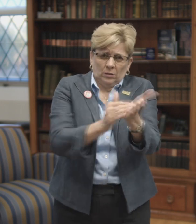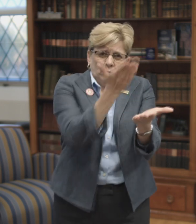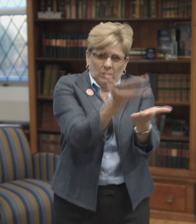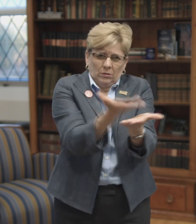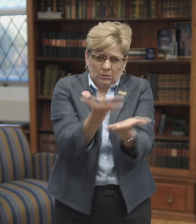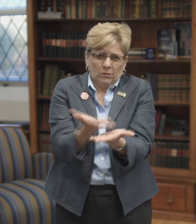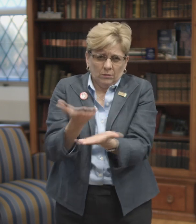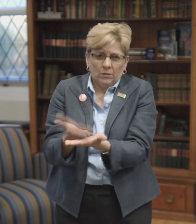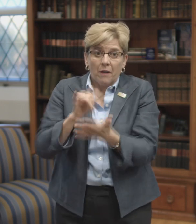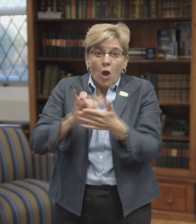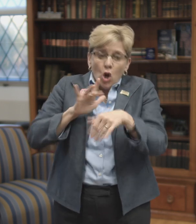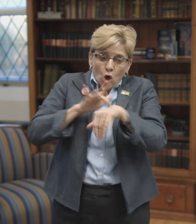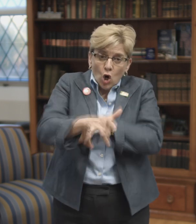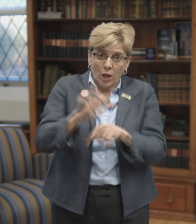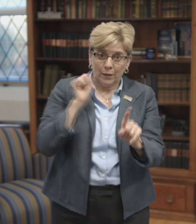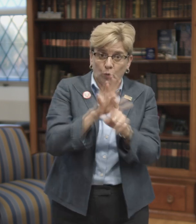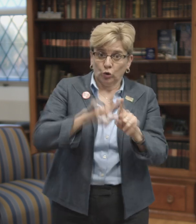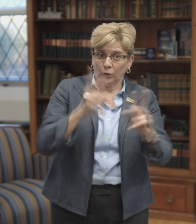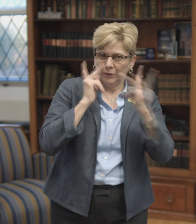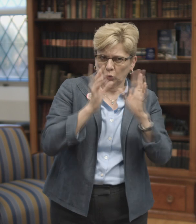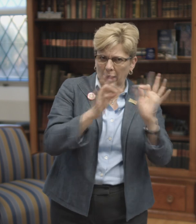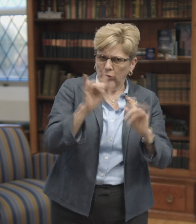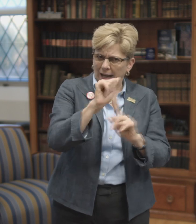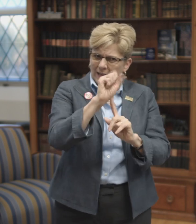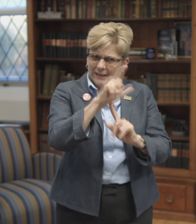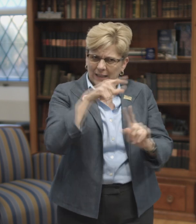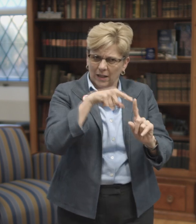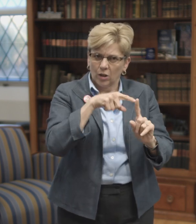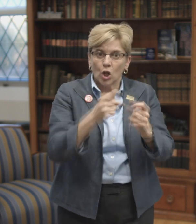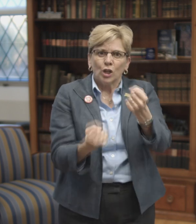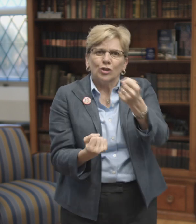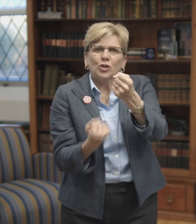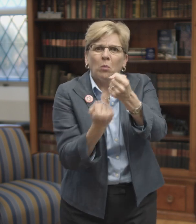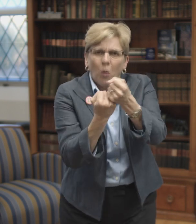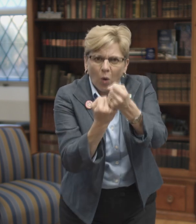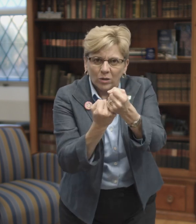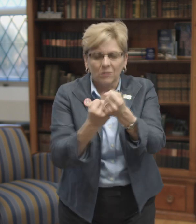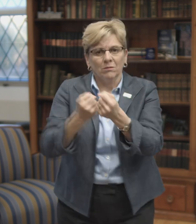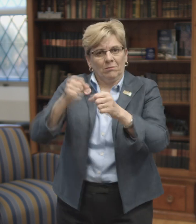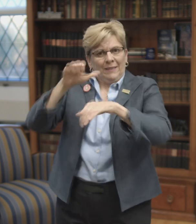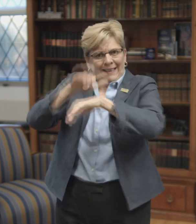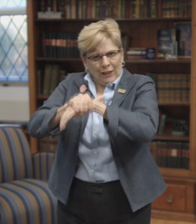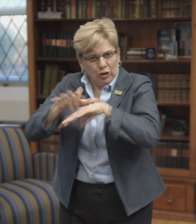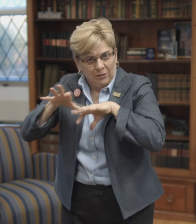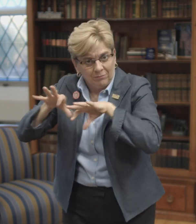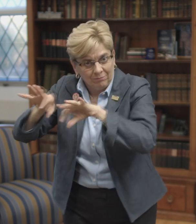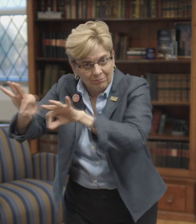Research has proven time and time again that early exposure to a visual language like American Sign Language actually supports